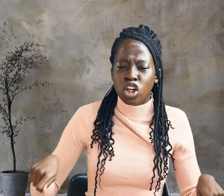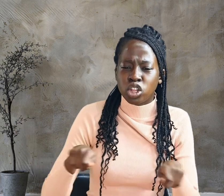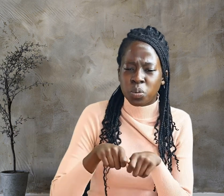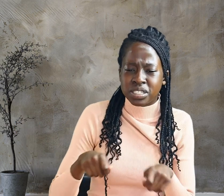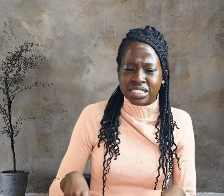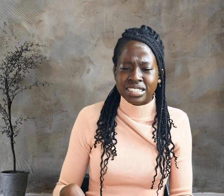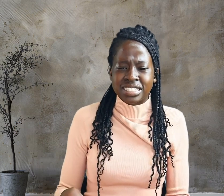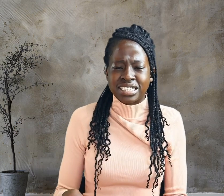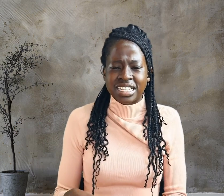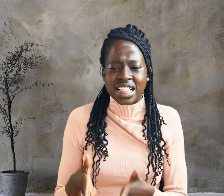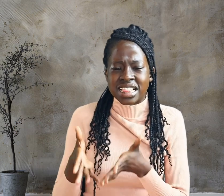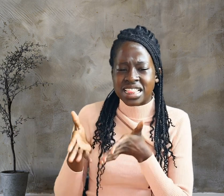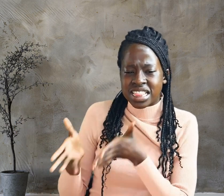separate from the linen.